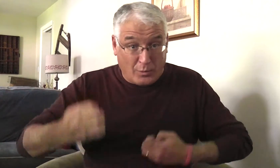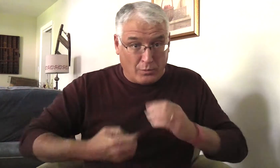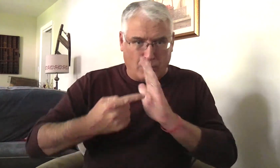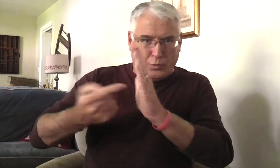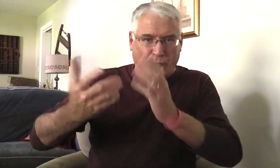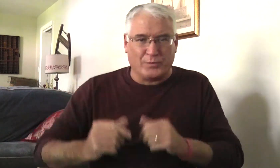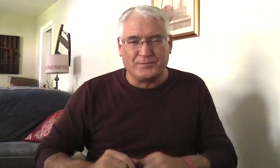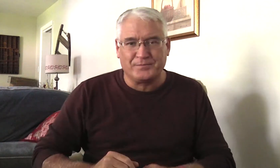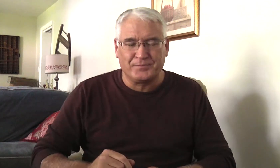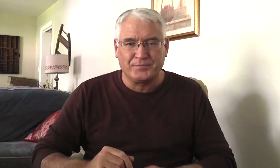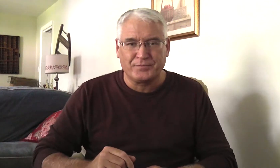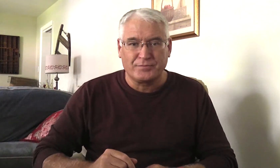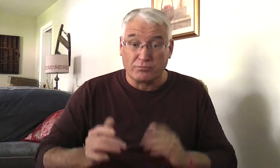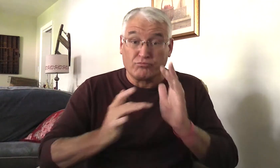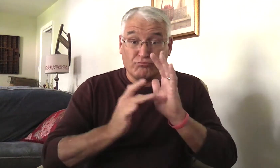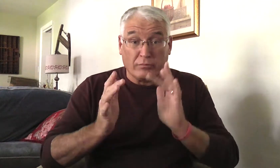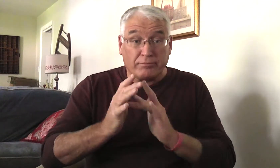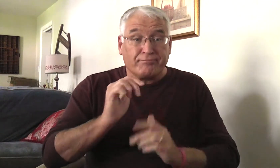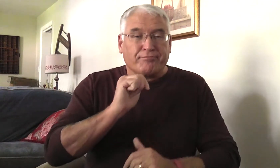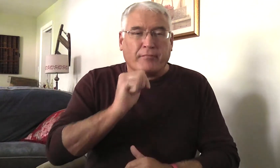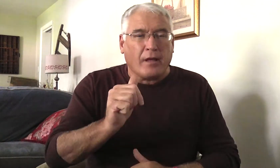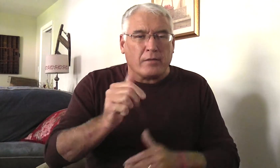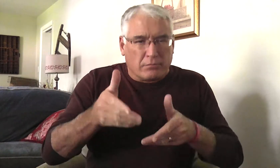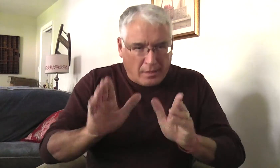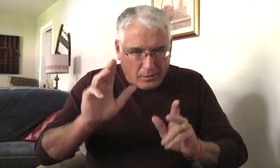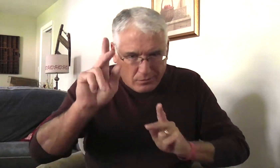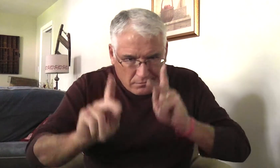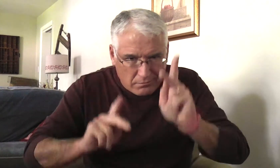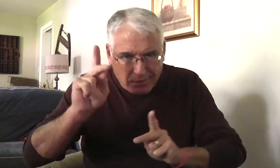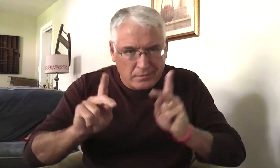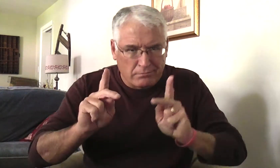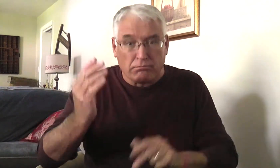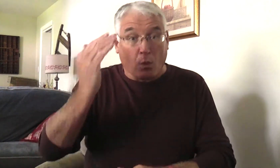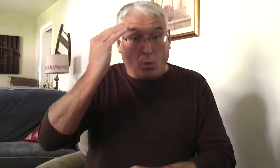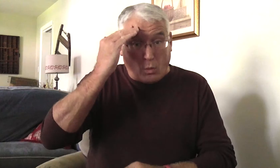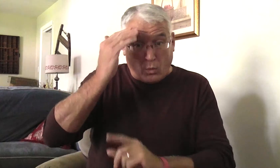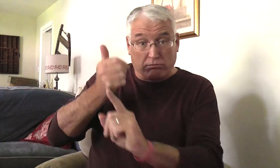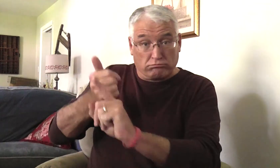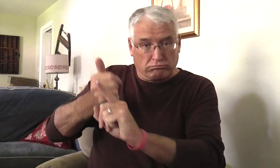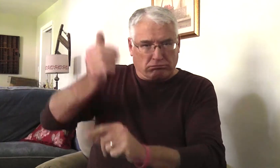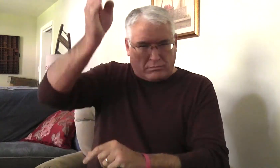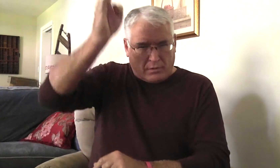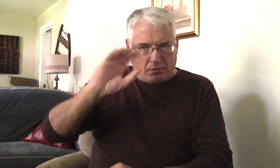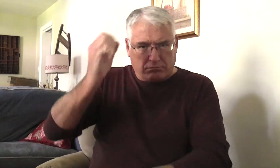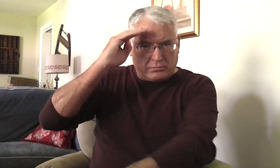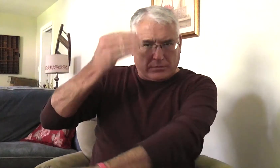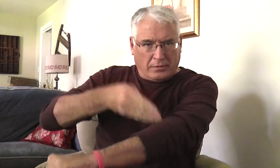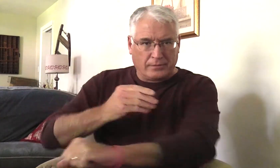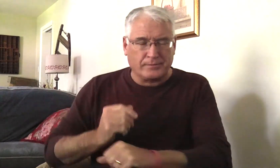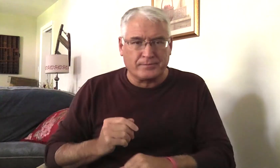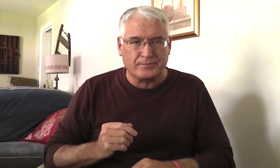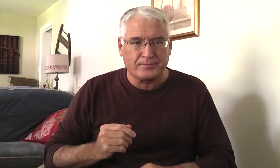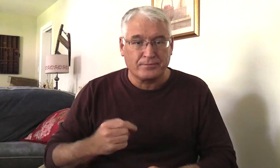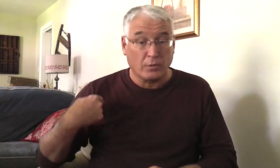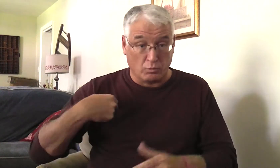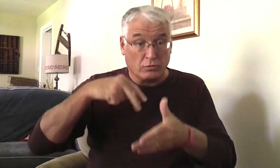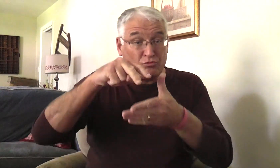He's very emotional. He's showing this. Jesus did not want people to know that he was the Son of God yet.